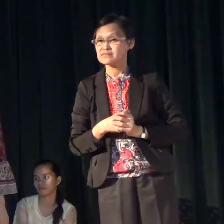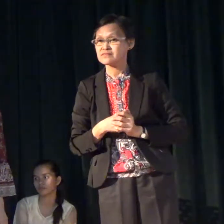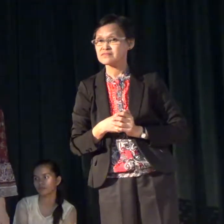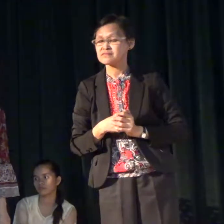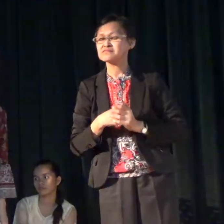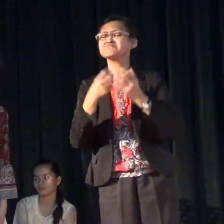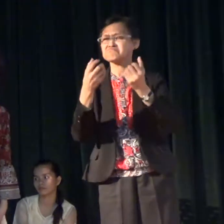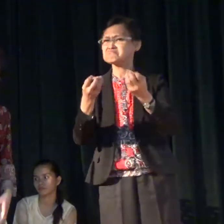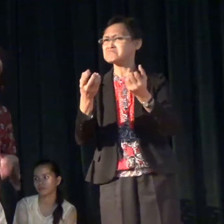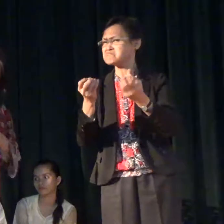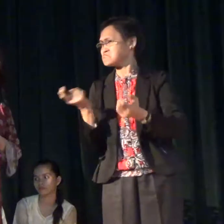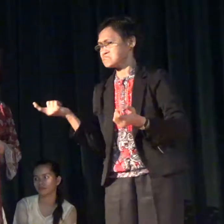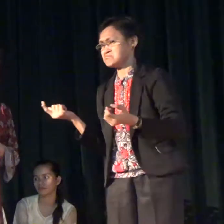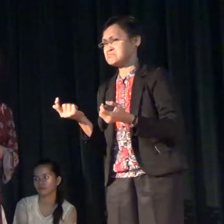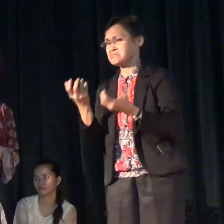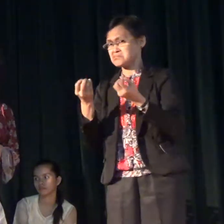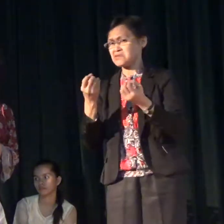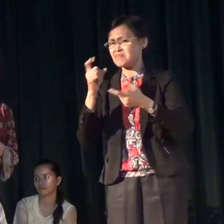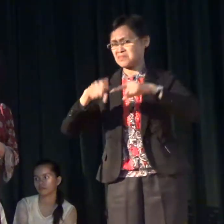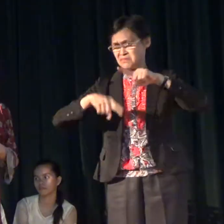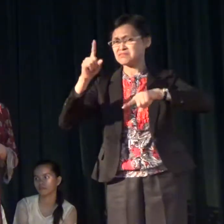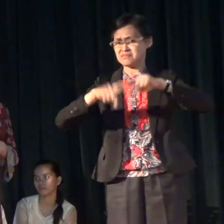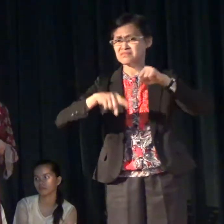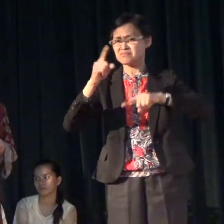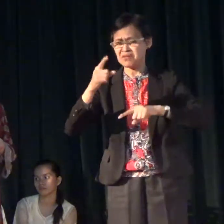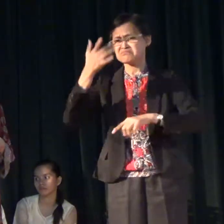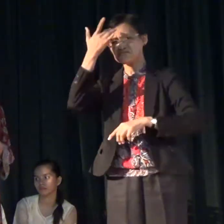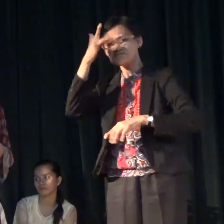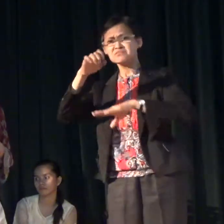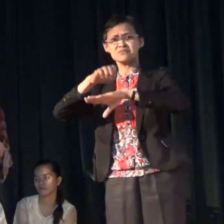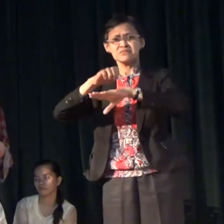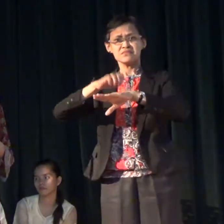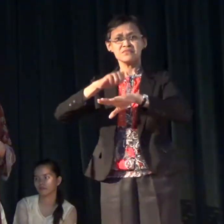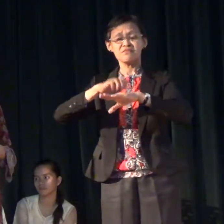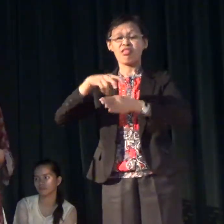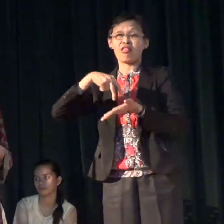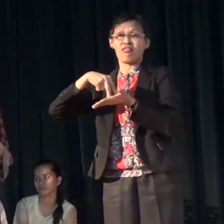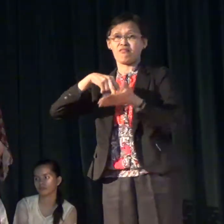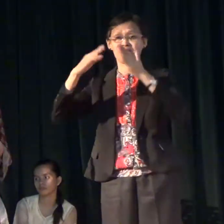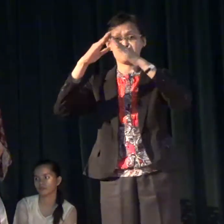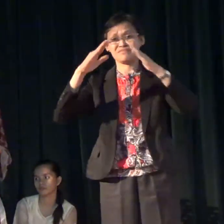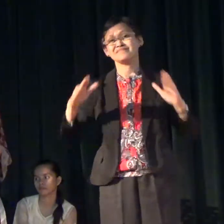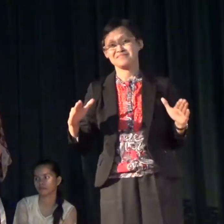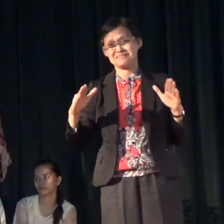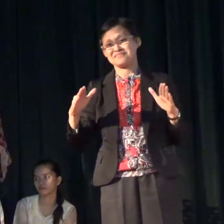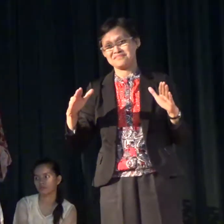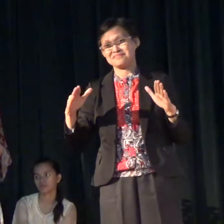Maraming kong makikitala na magaling mo invest matangkoy sa bahay